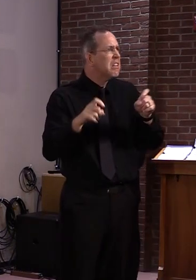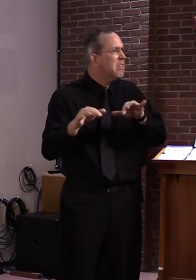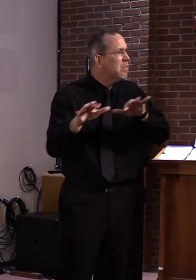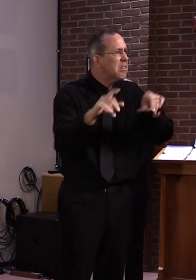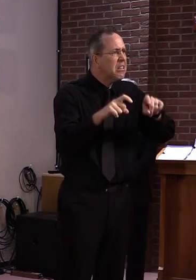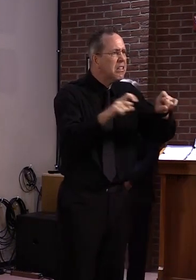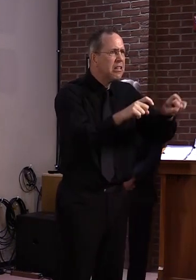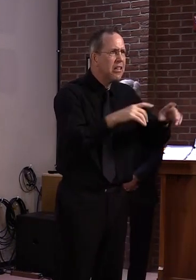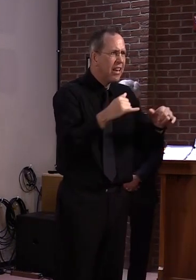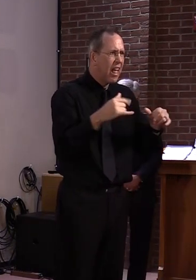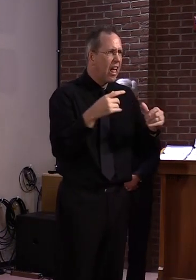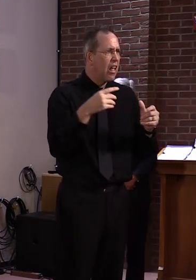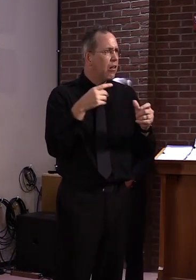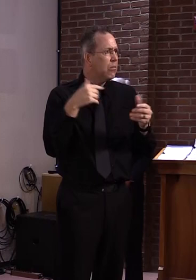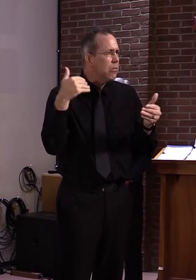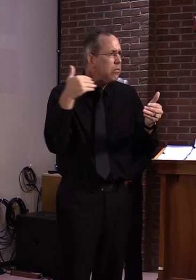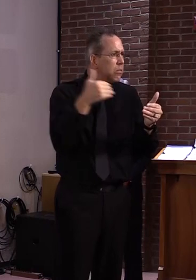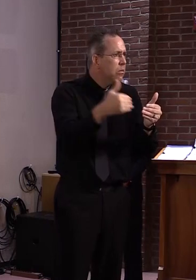questions.